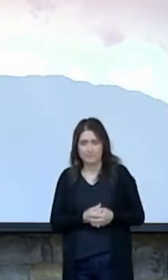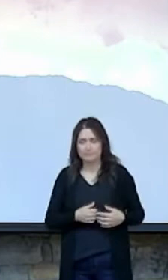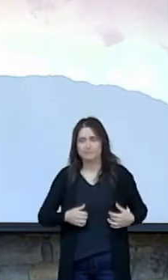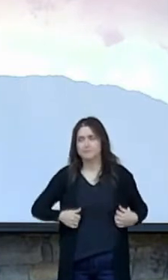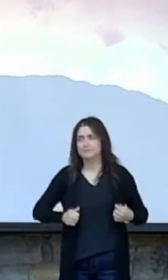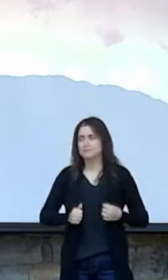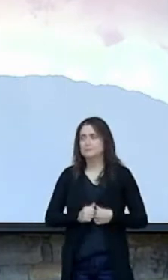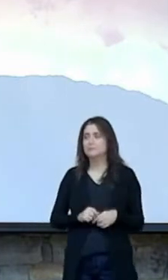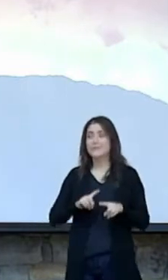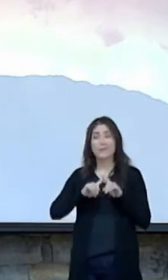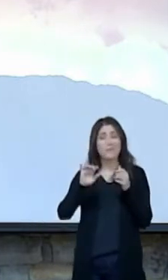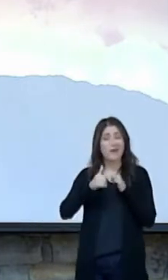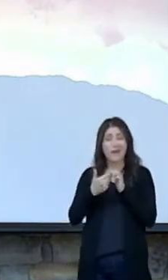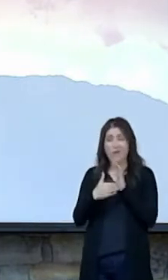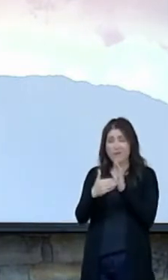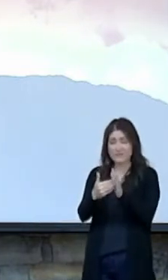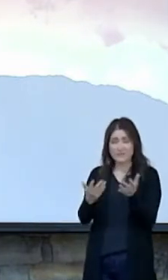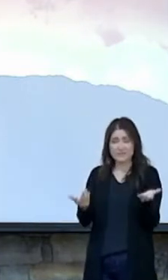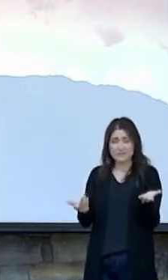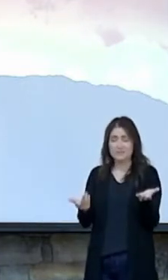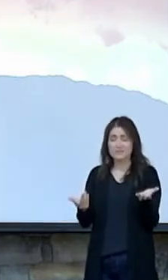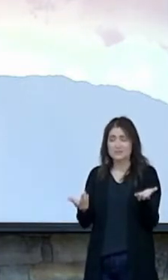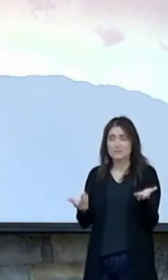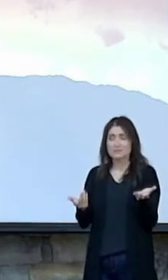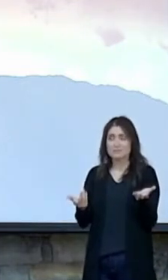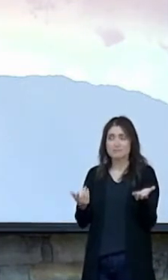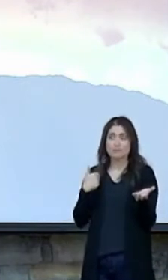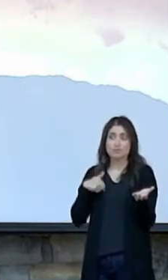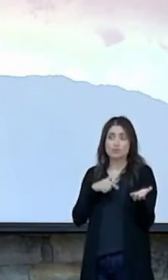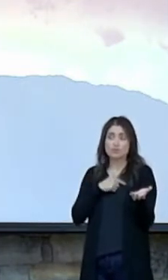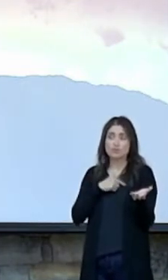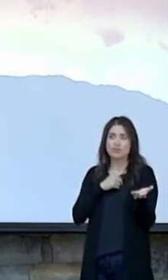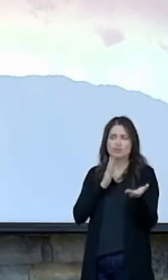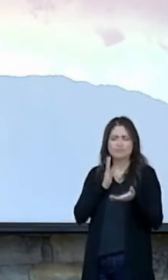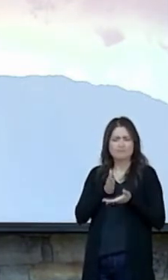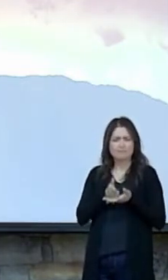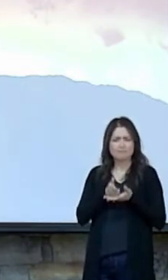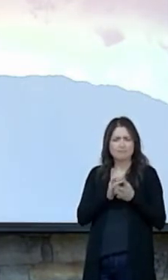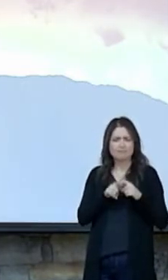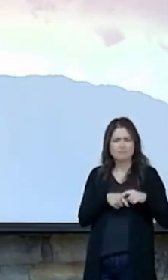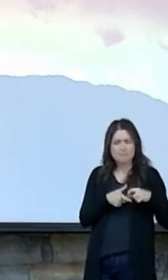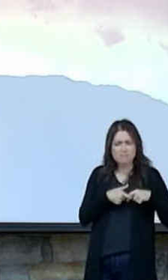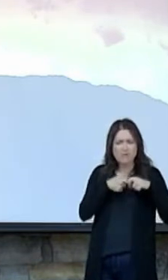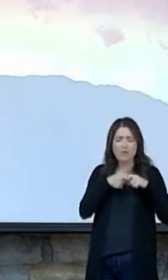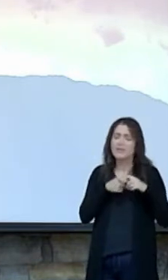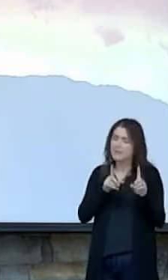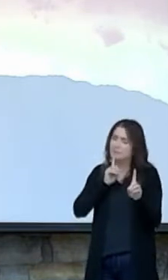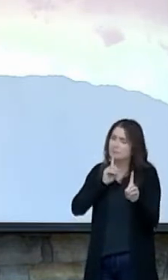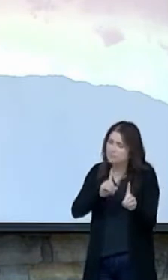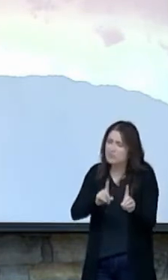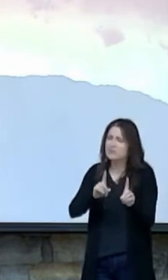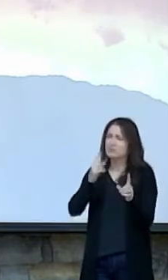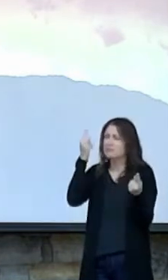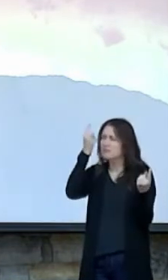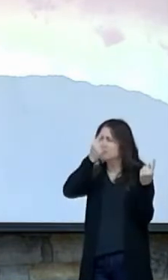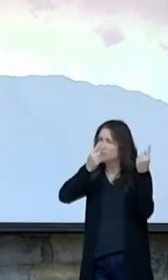But how often do we just pause, and I mean thoughtfully,